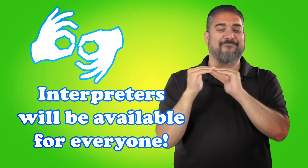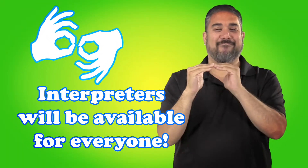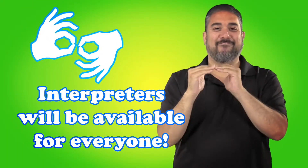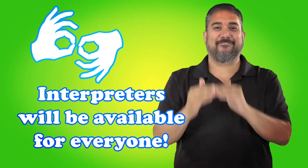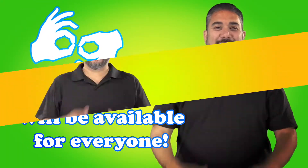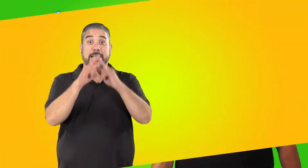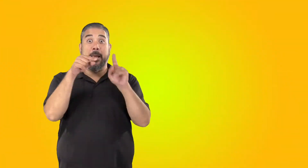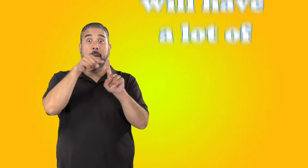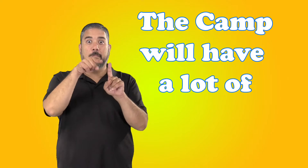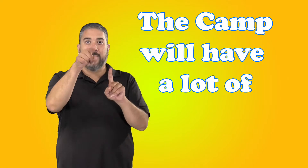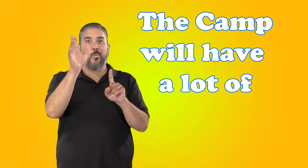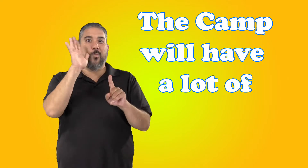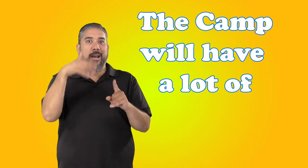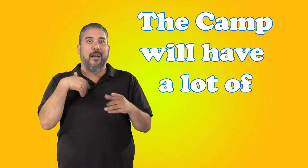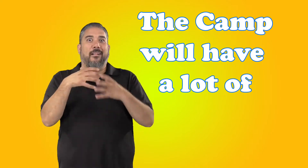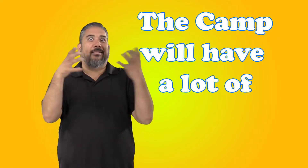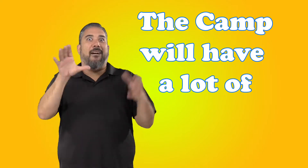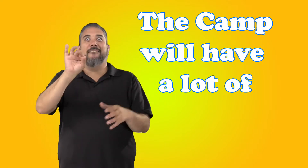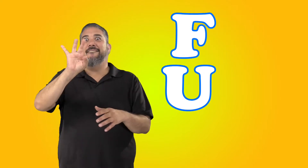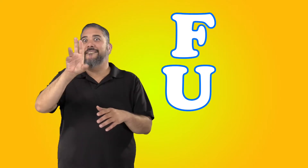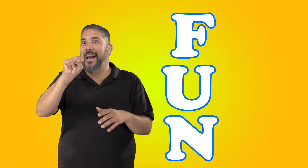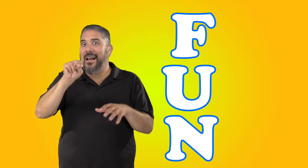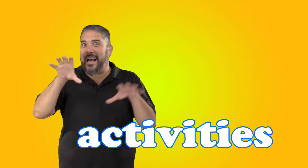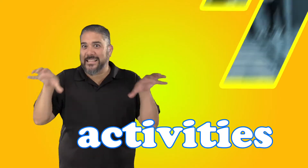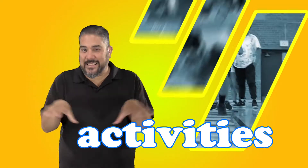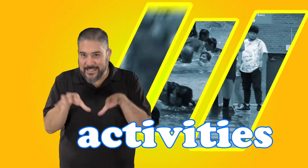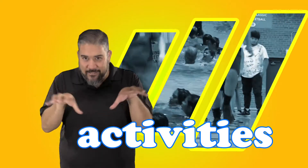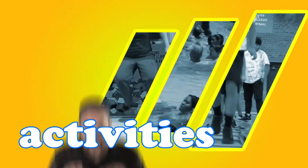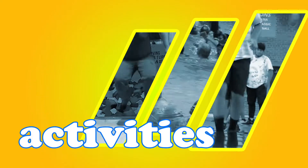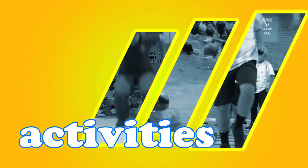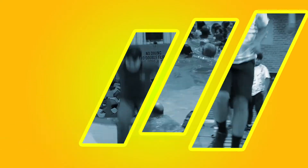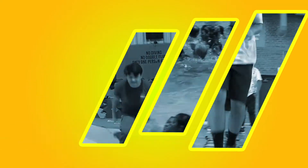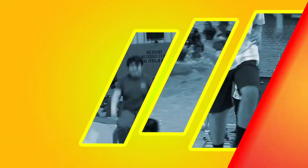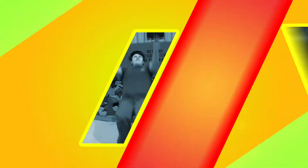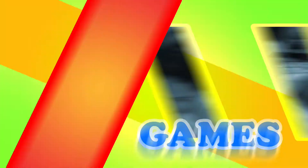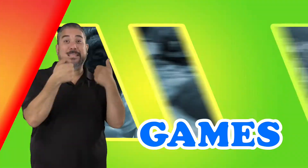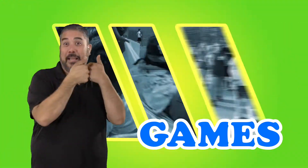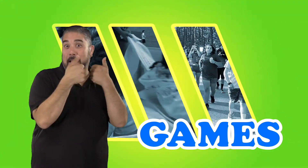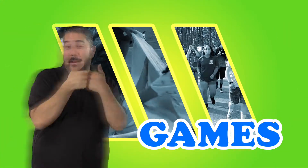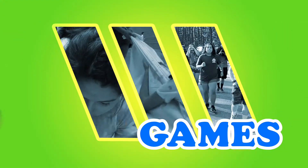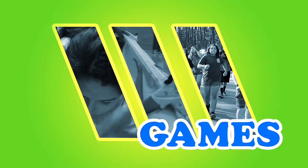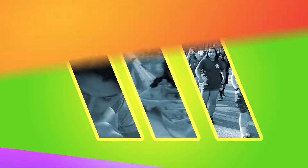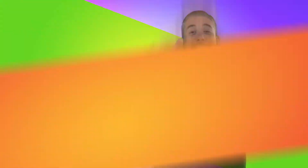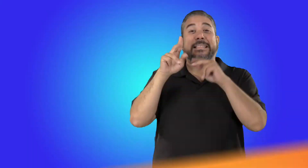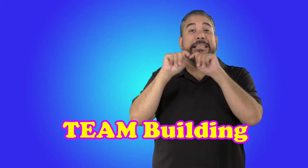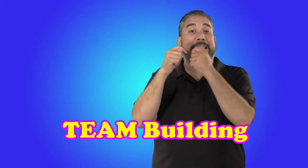included. The camp will have a lot of fun activities, like games and team building.